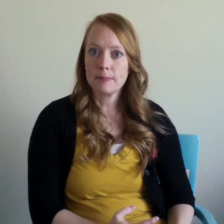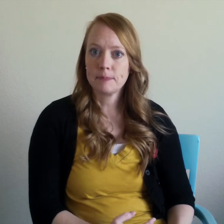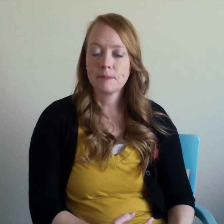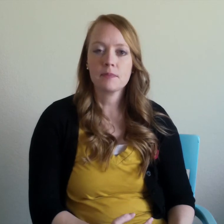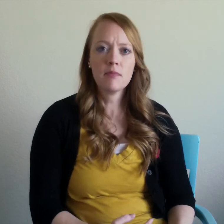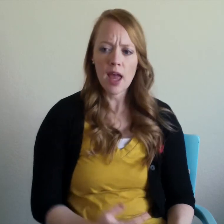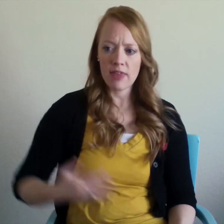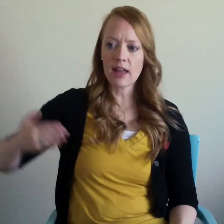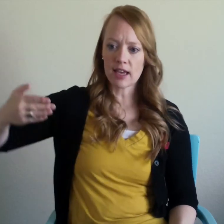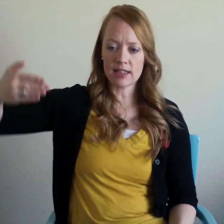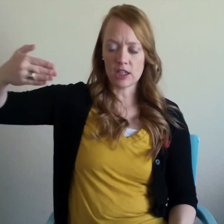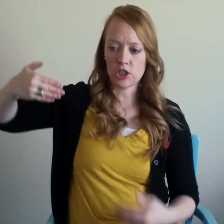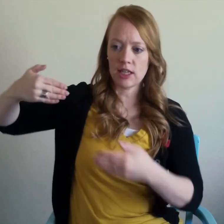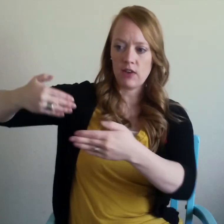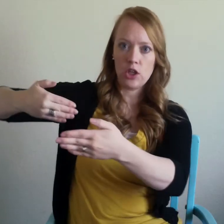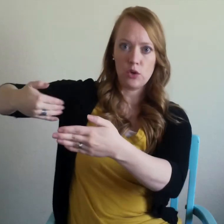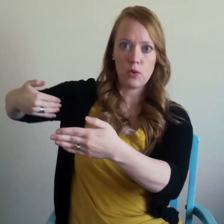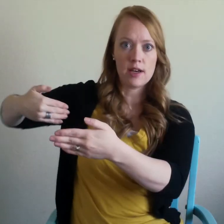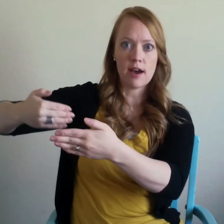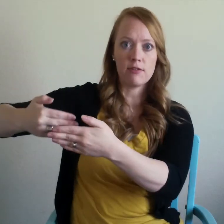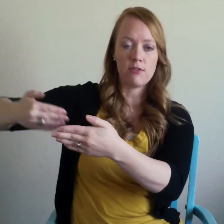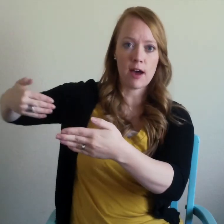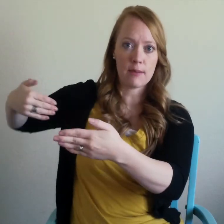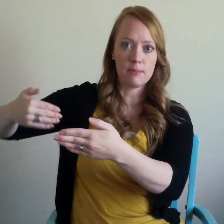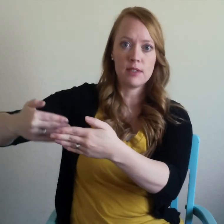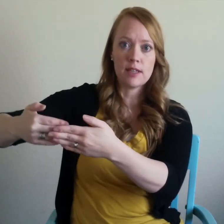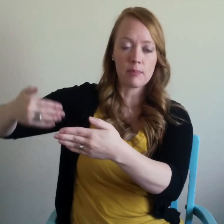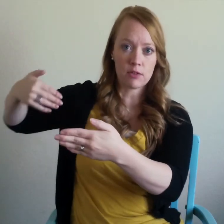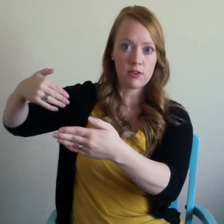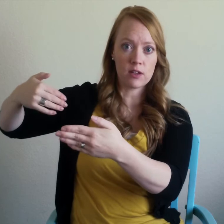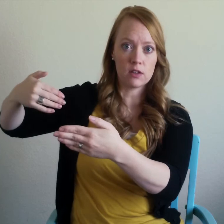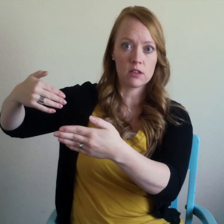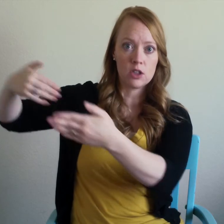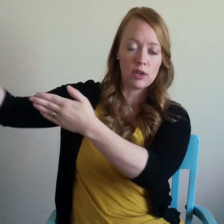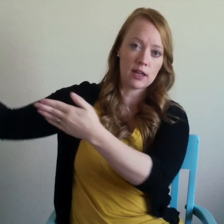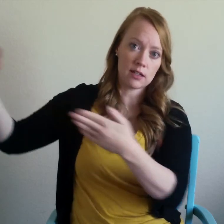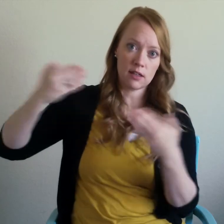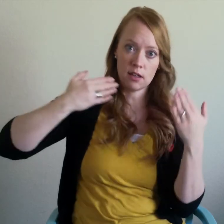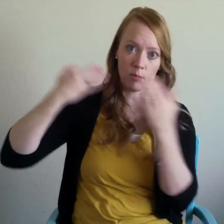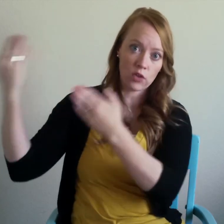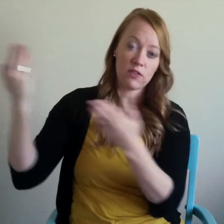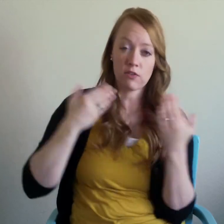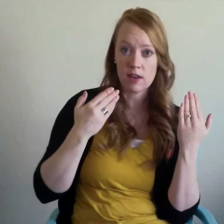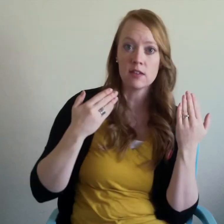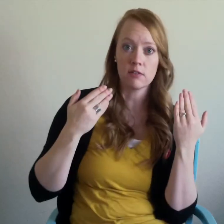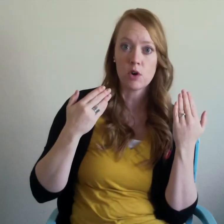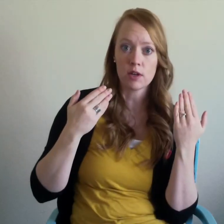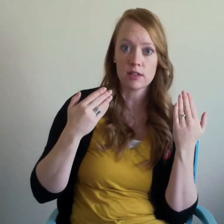and that like i said is just giving you enough um depth of field to get both of their faces in focus